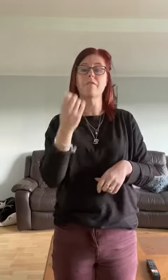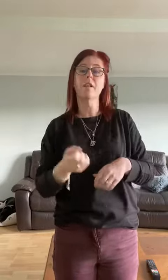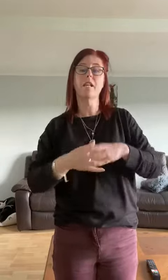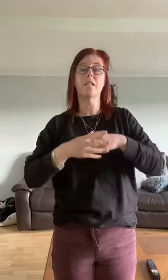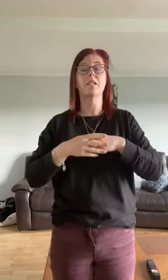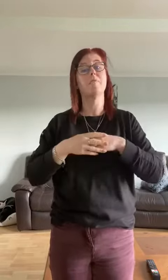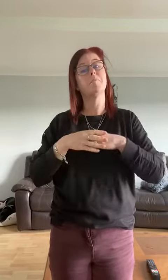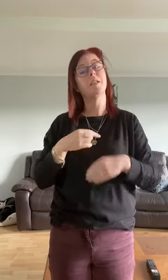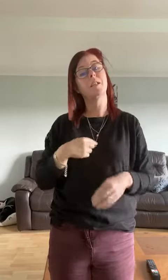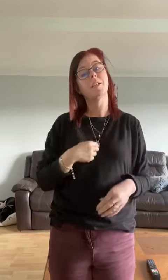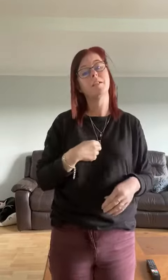friend in me